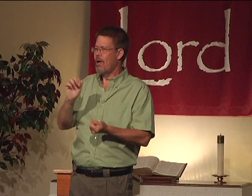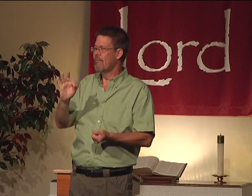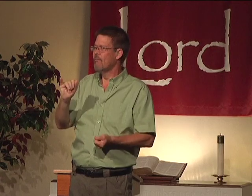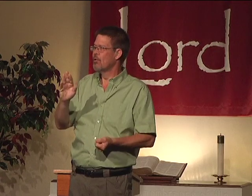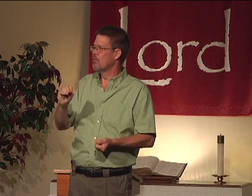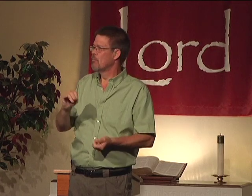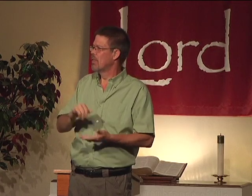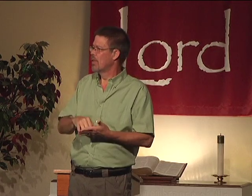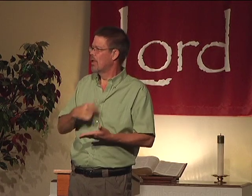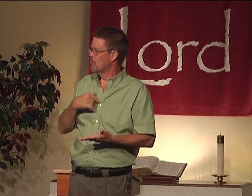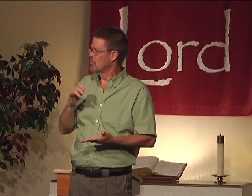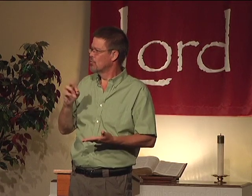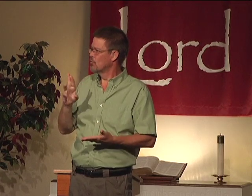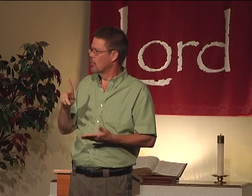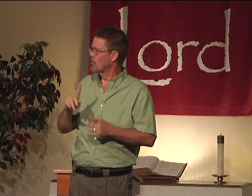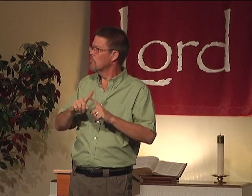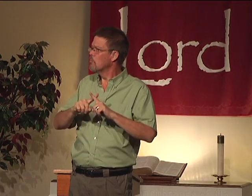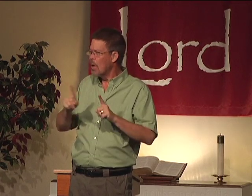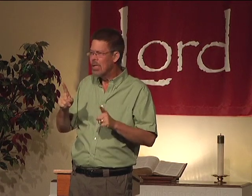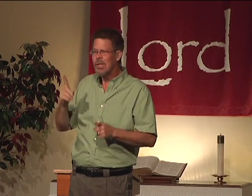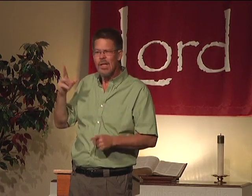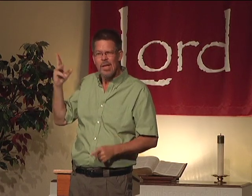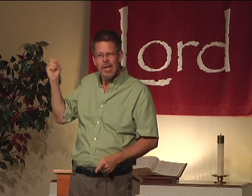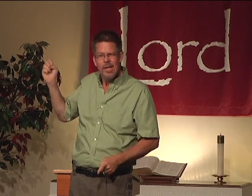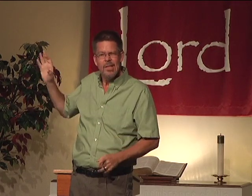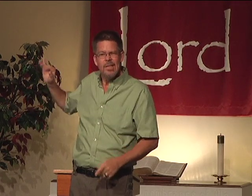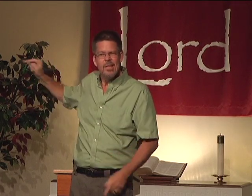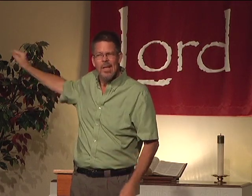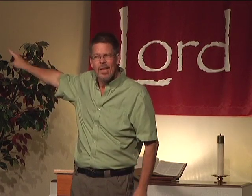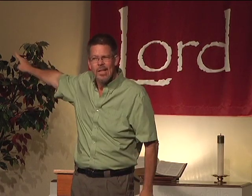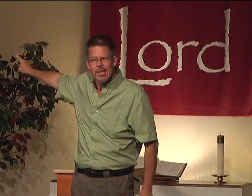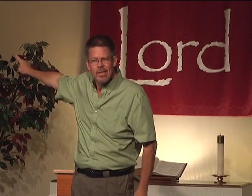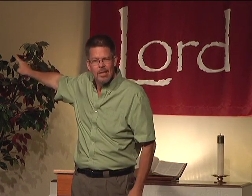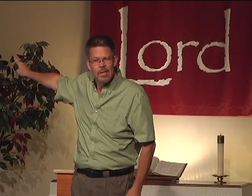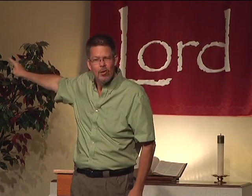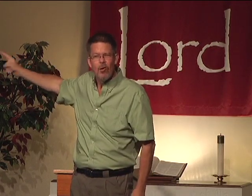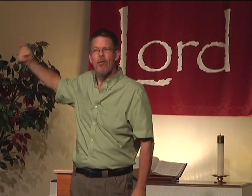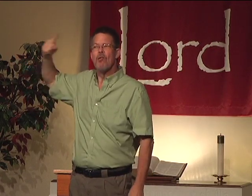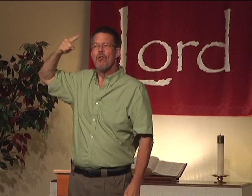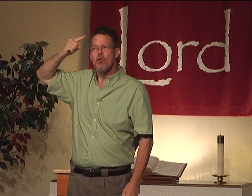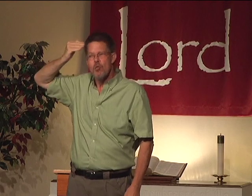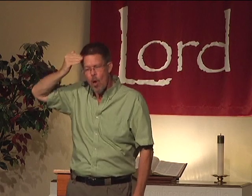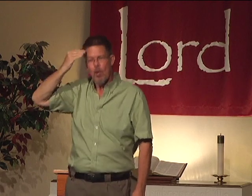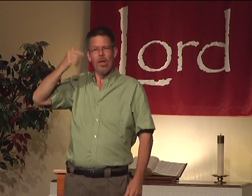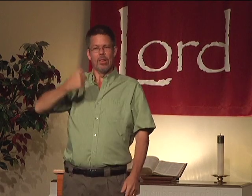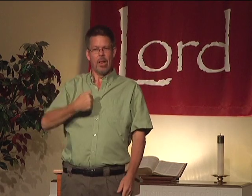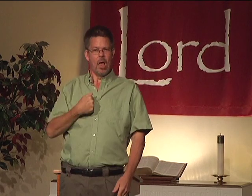knowing, affirming that. But he still did that for me,